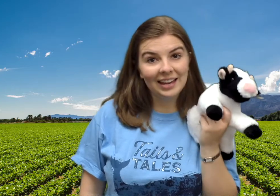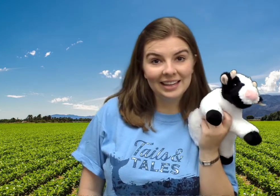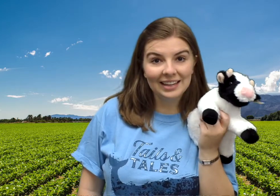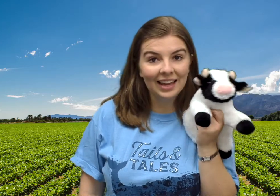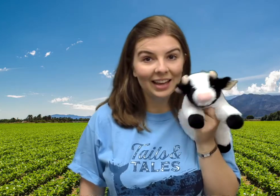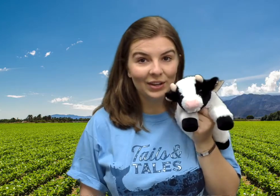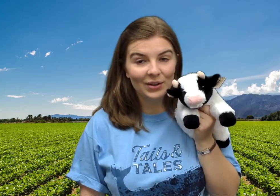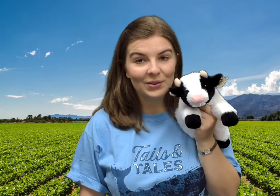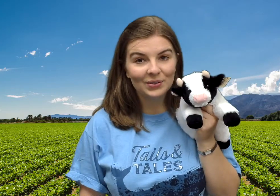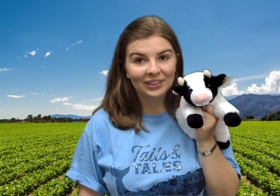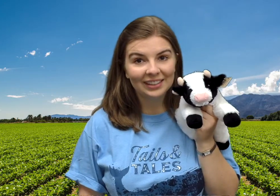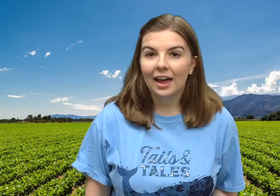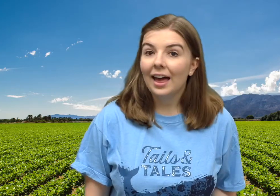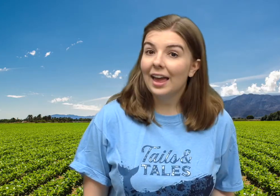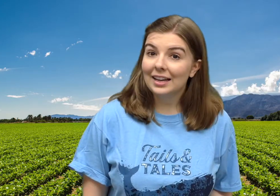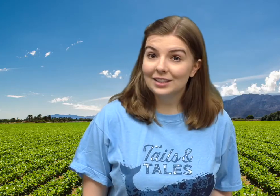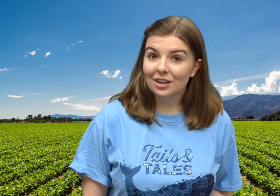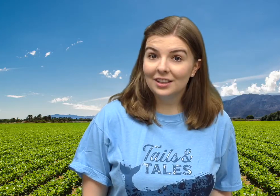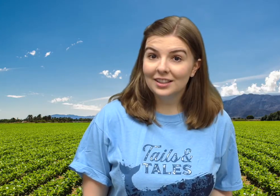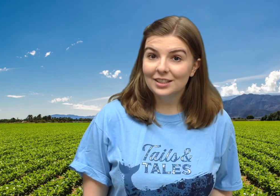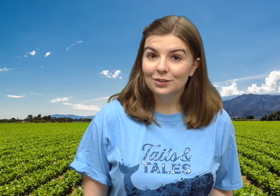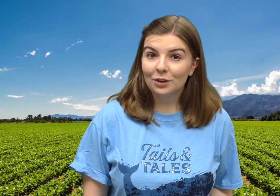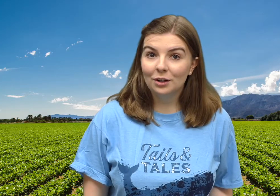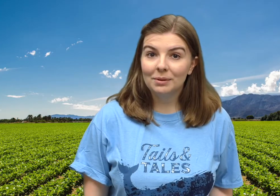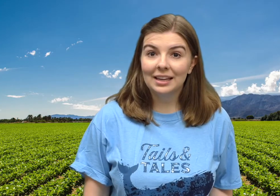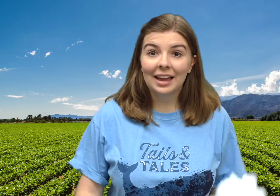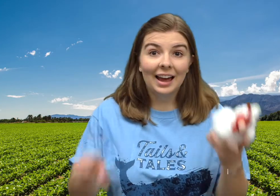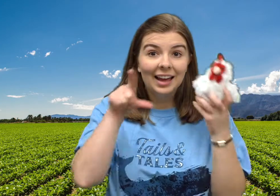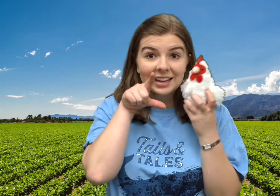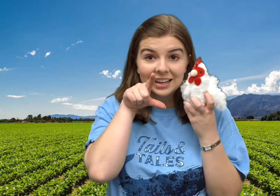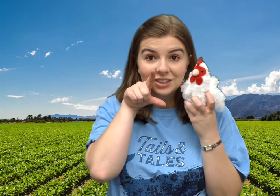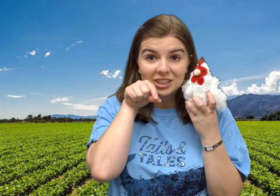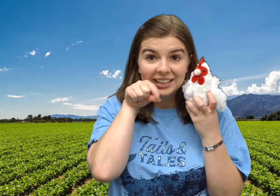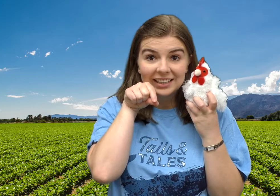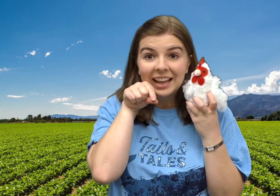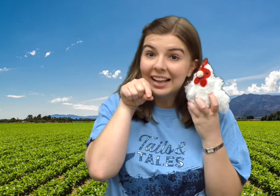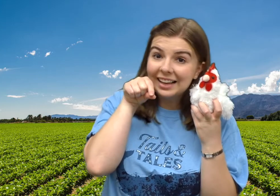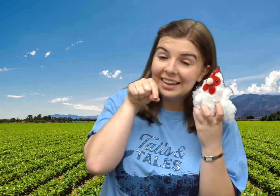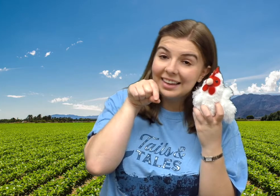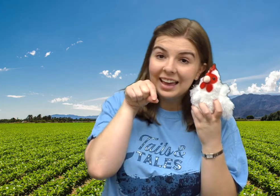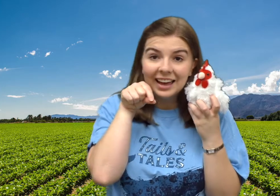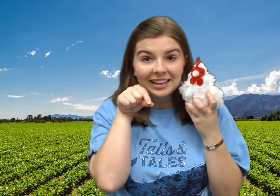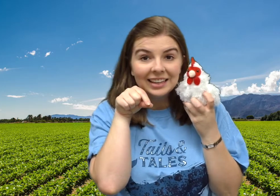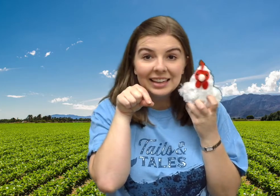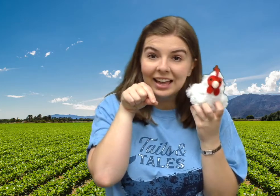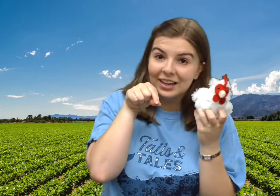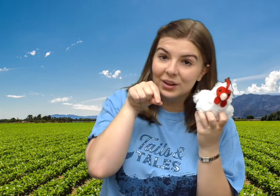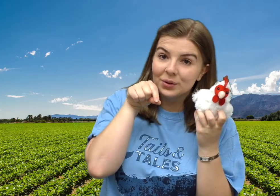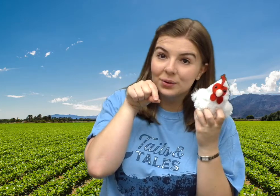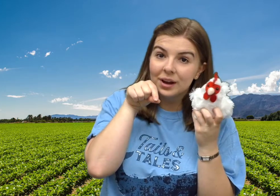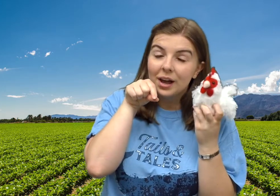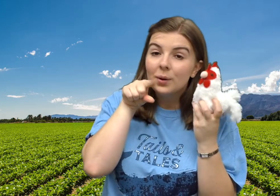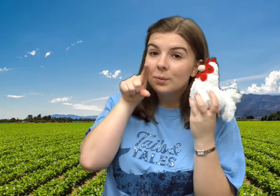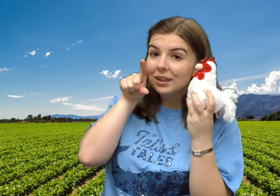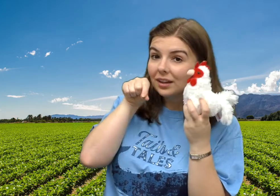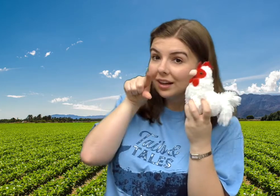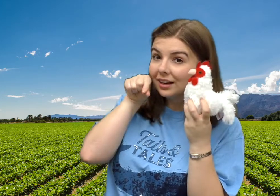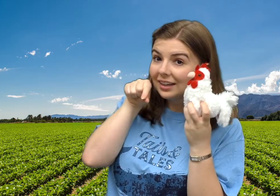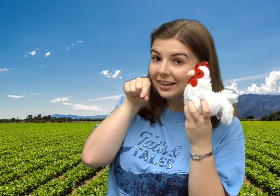-E-I-O and on this farm he had a chicken, E-I-E-I-O with a cluck cluck